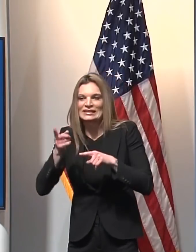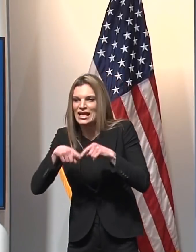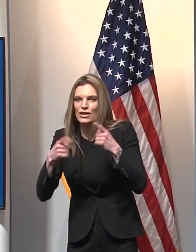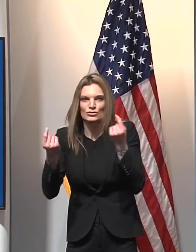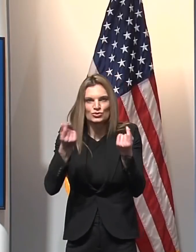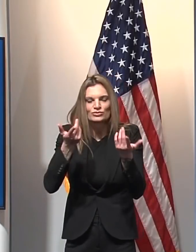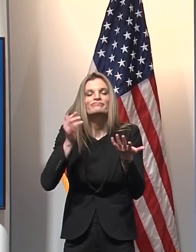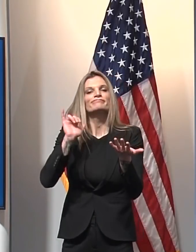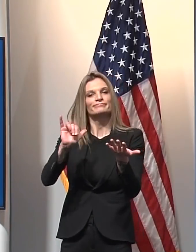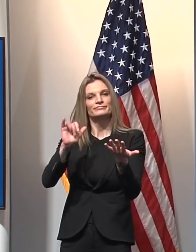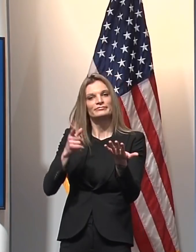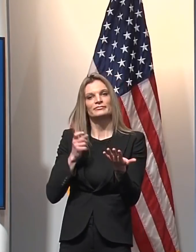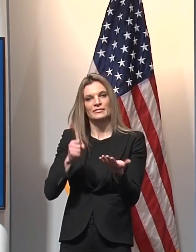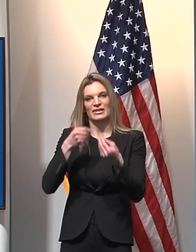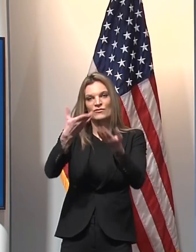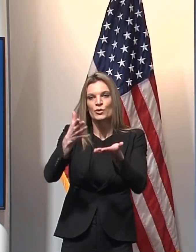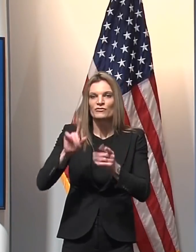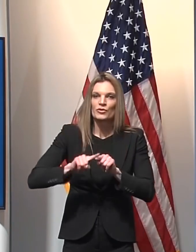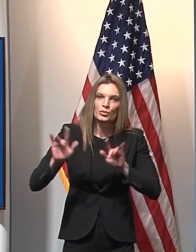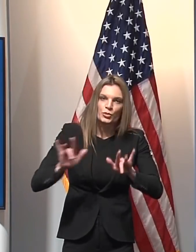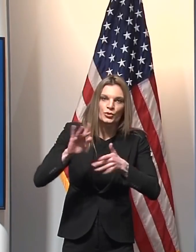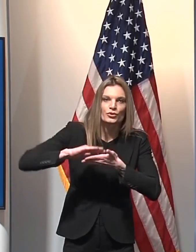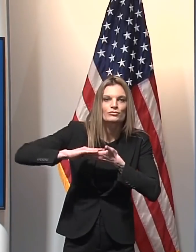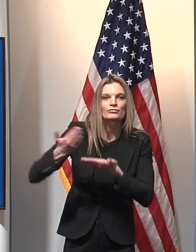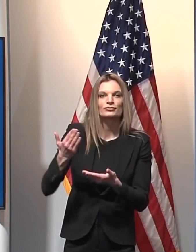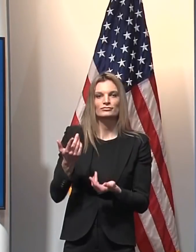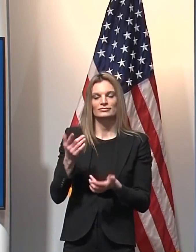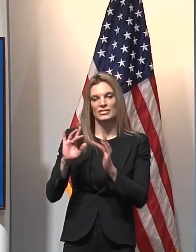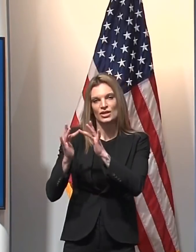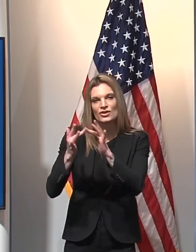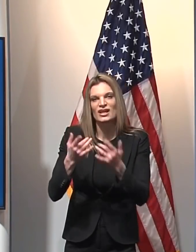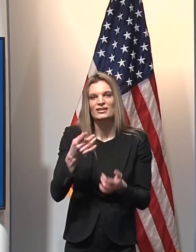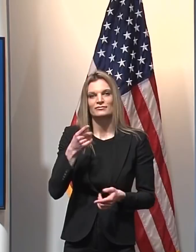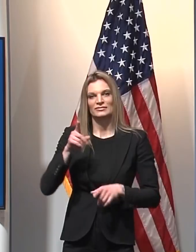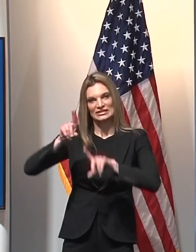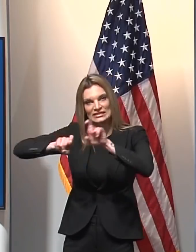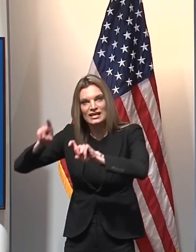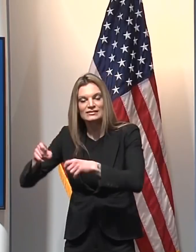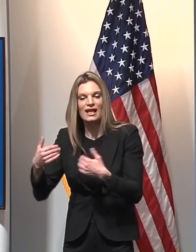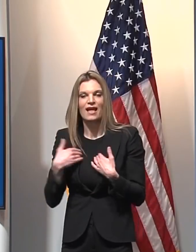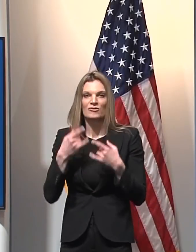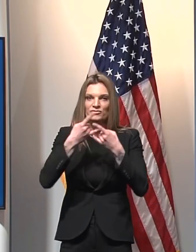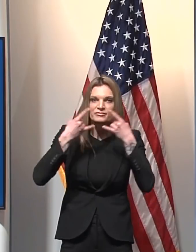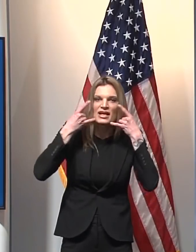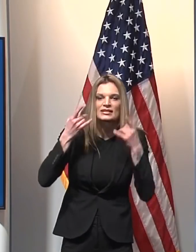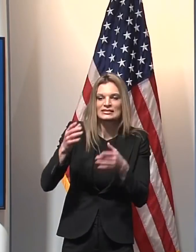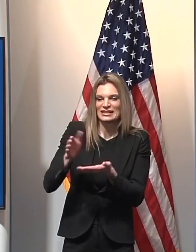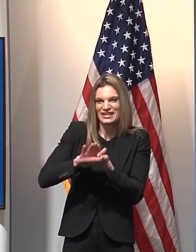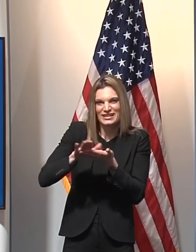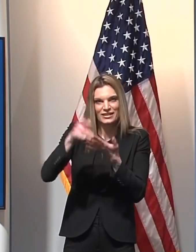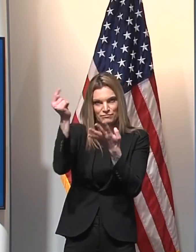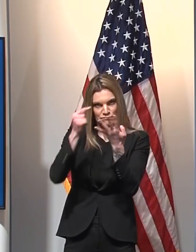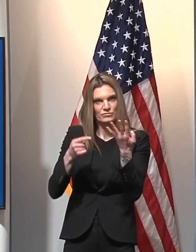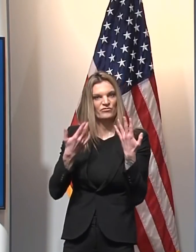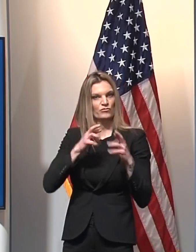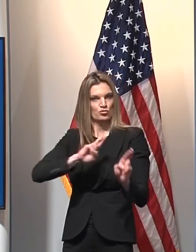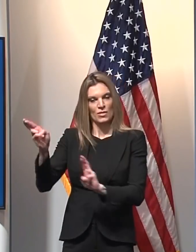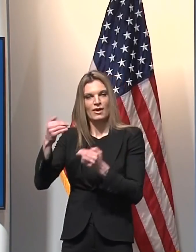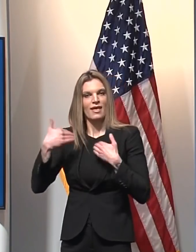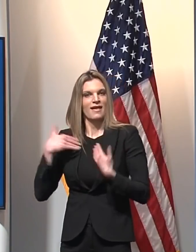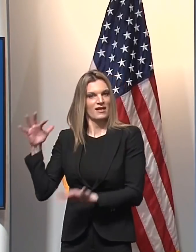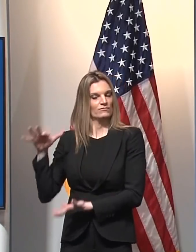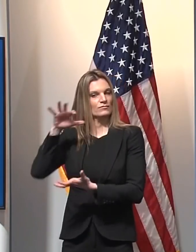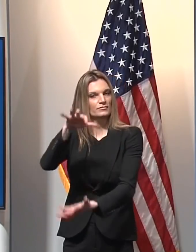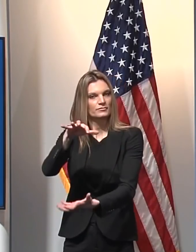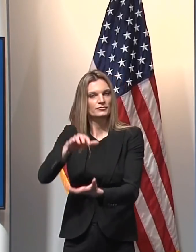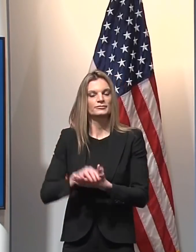rapid response PCR testing for students and staff, provide PPE and necessary cleaning supplies, and thanks to Governor